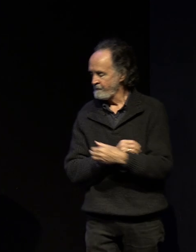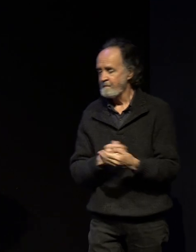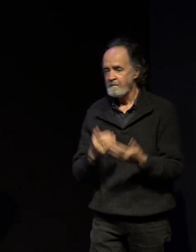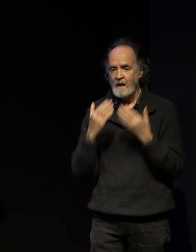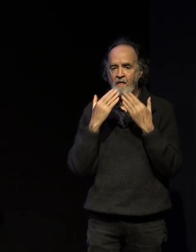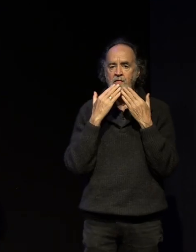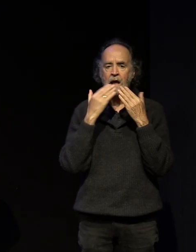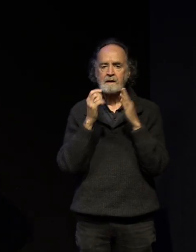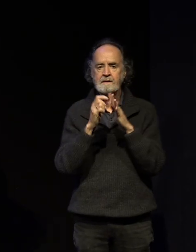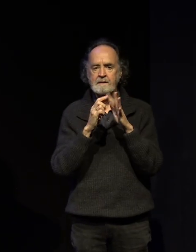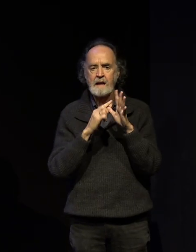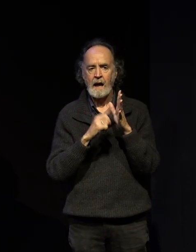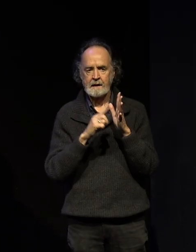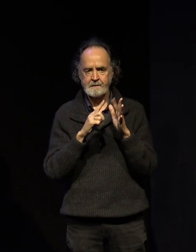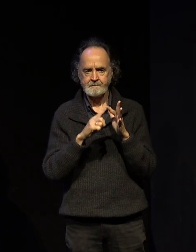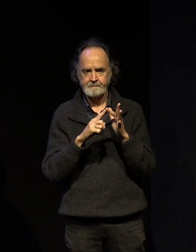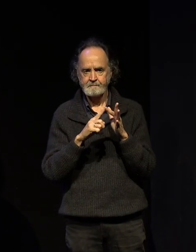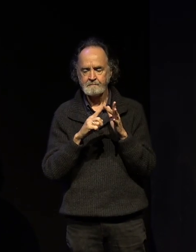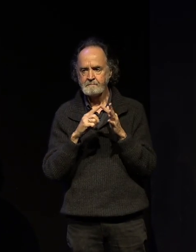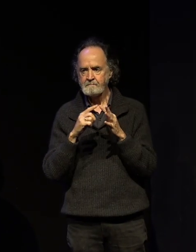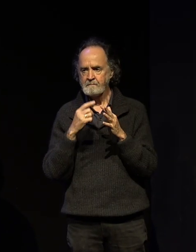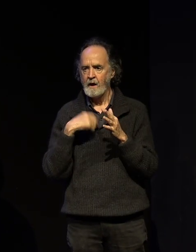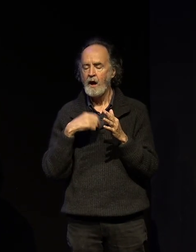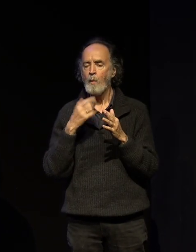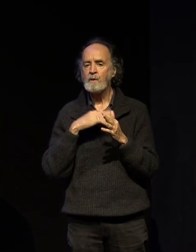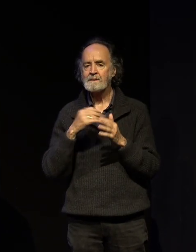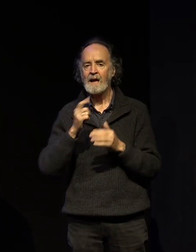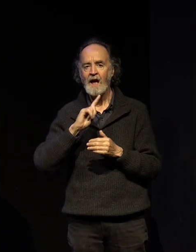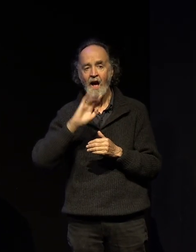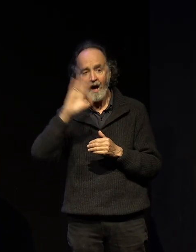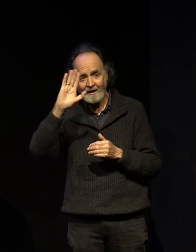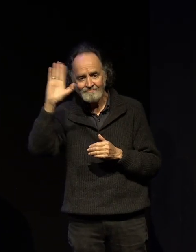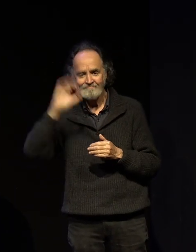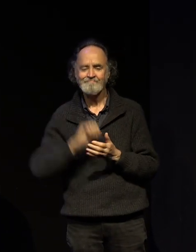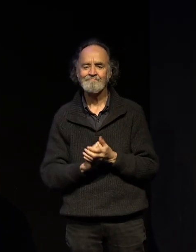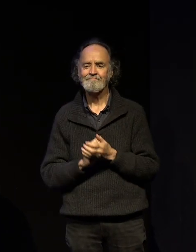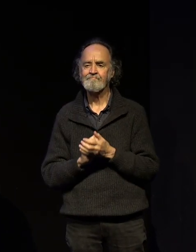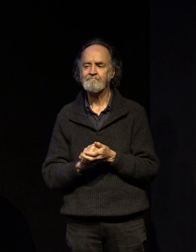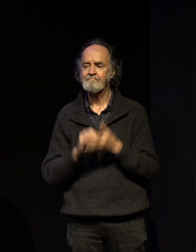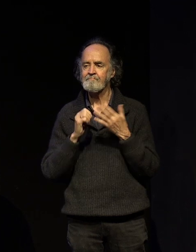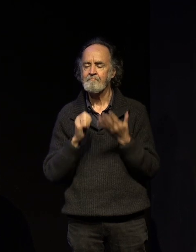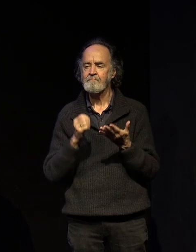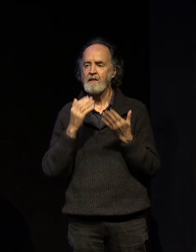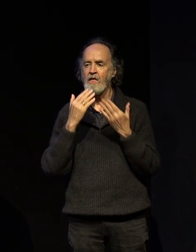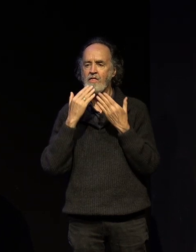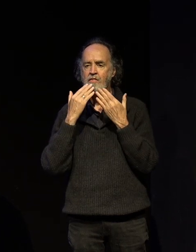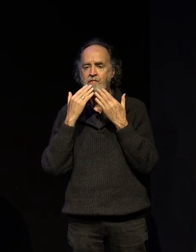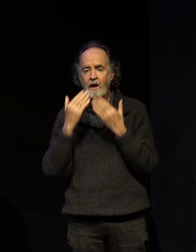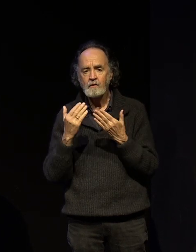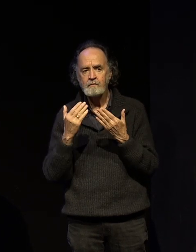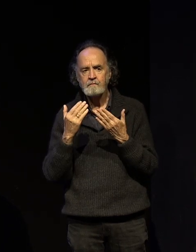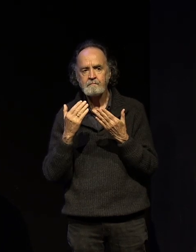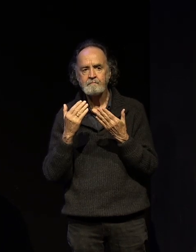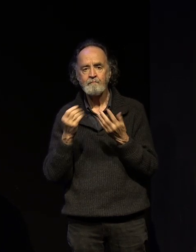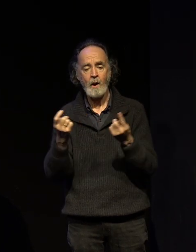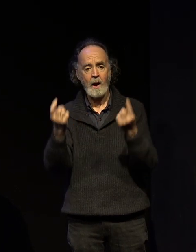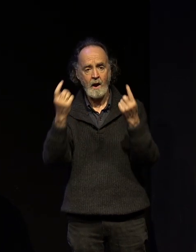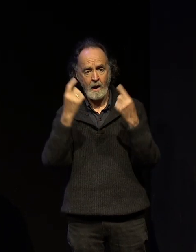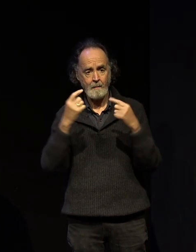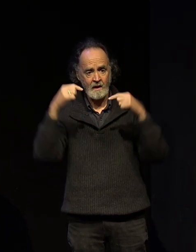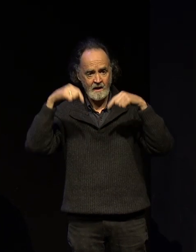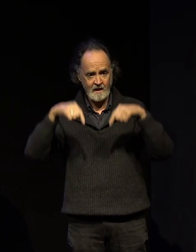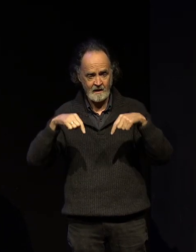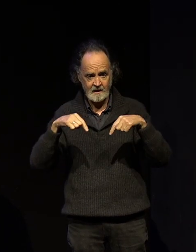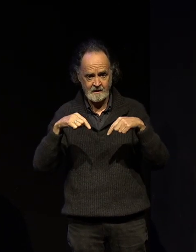thank you dale and i'd also like to say good evening to everyone and thank you very much for taking the time to come out